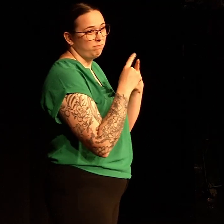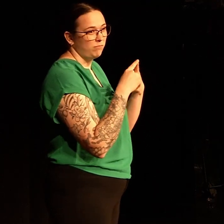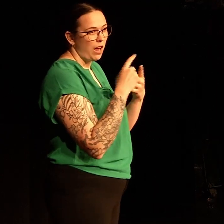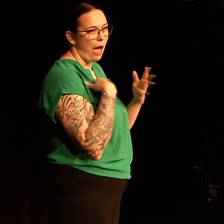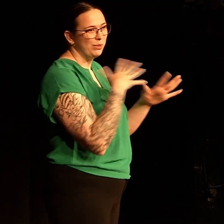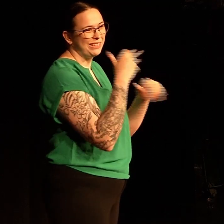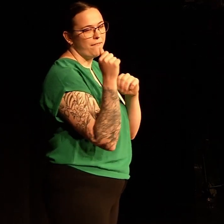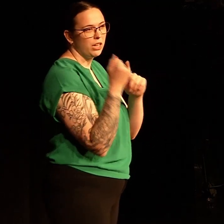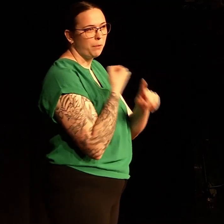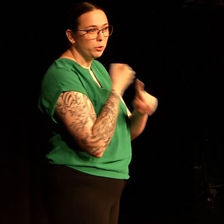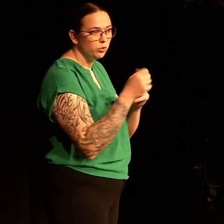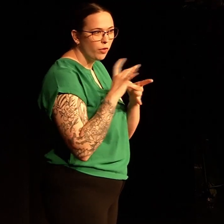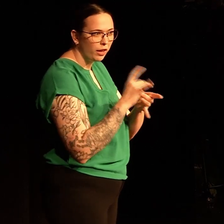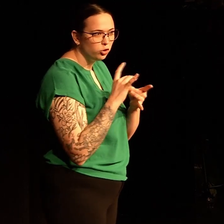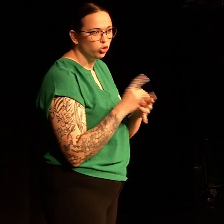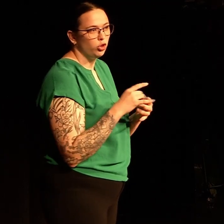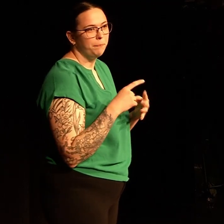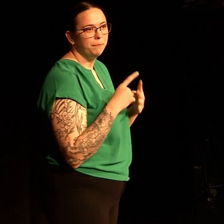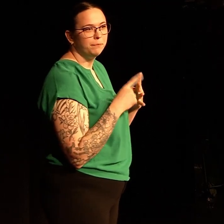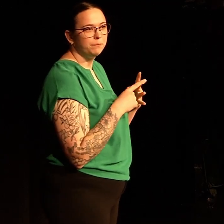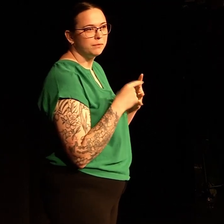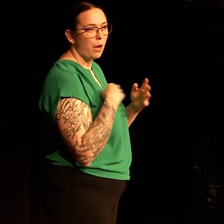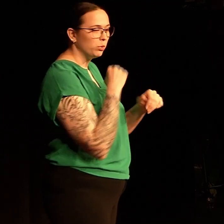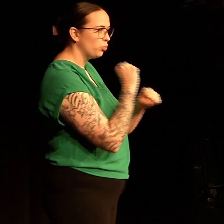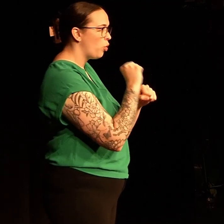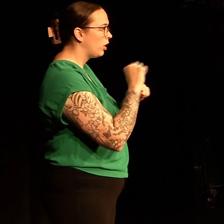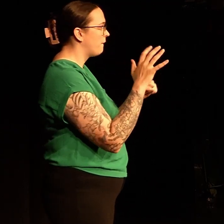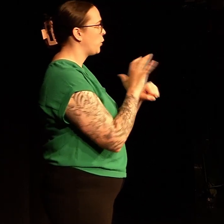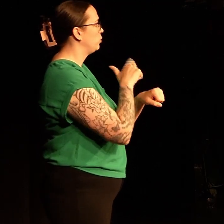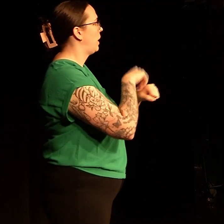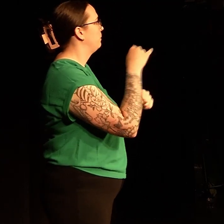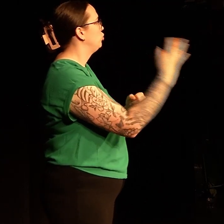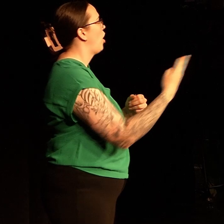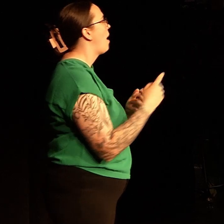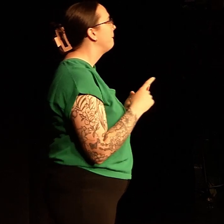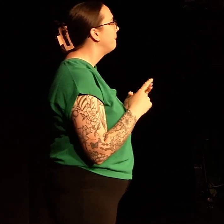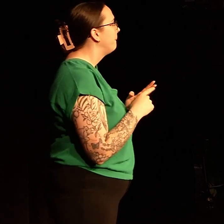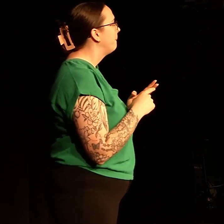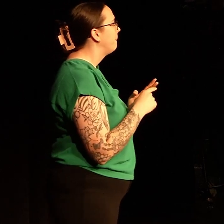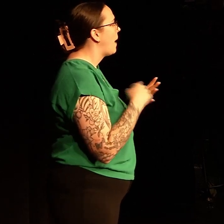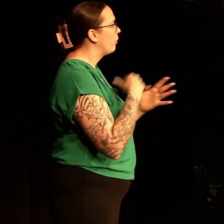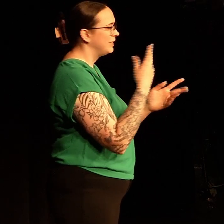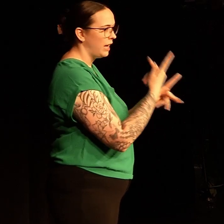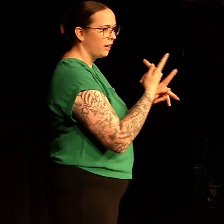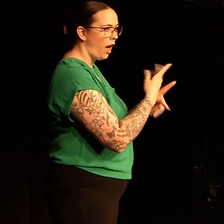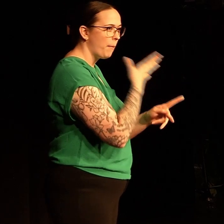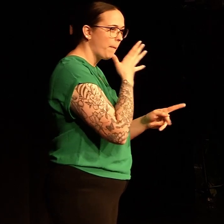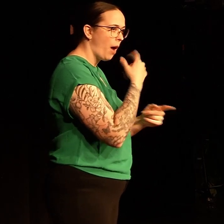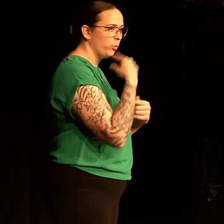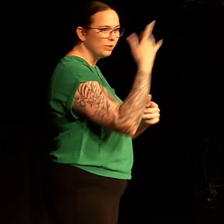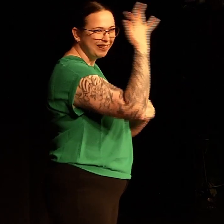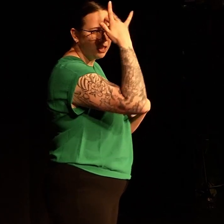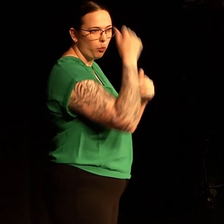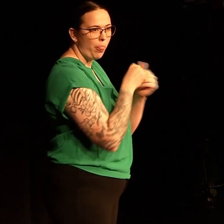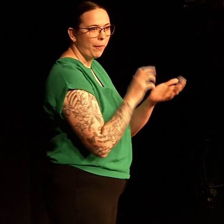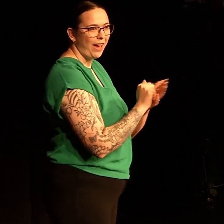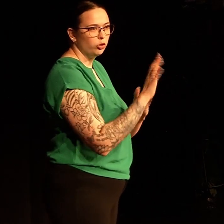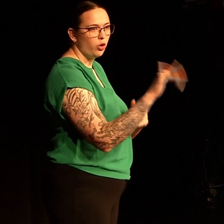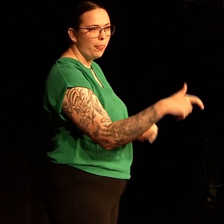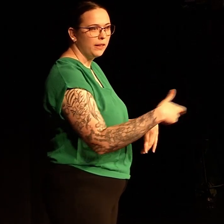I was leaving an abusive relationship. I was working a full-time job. I was taking care of my mother, who was sick with cancer at